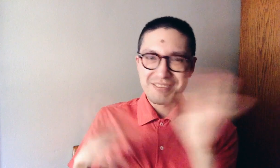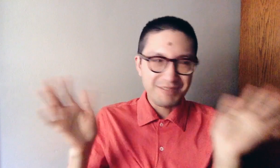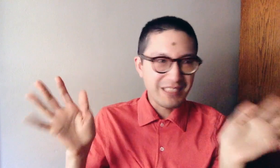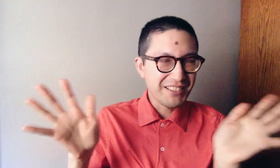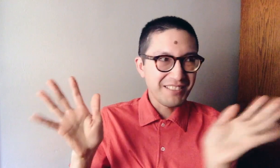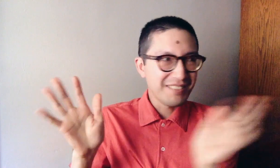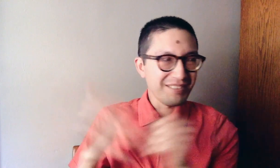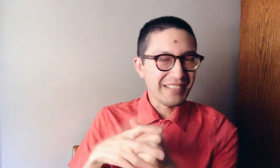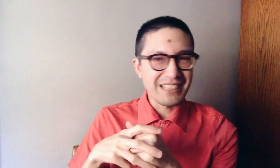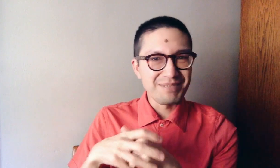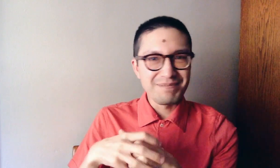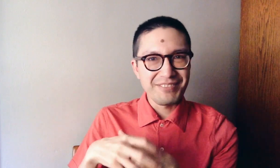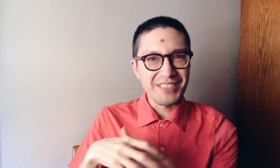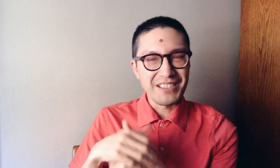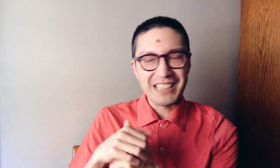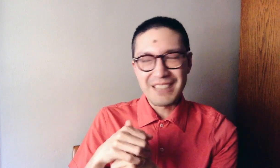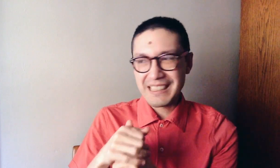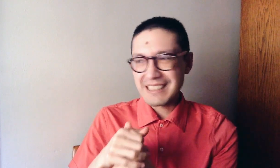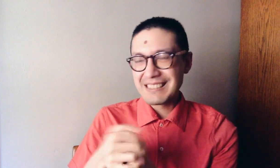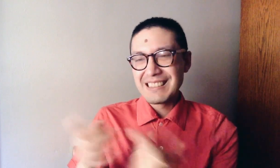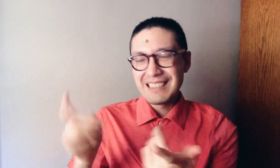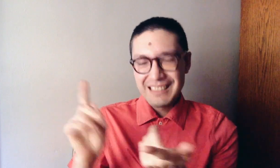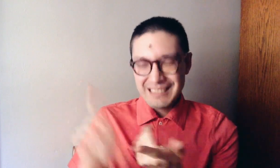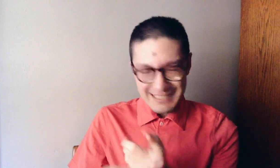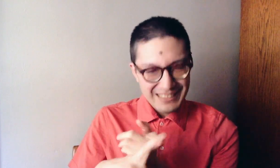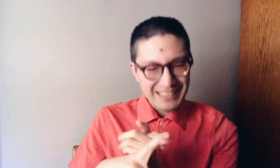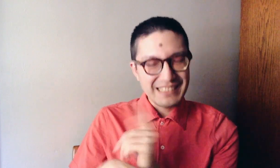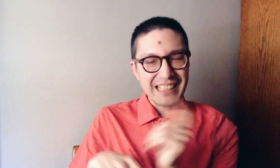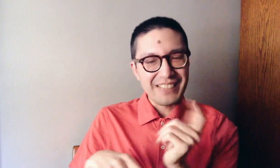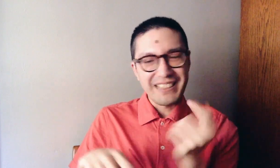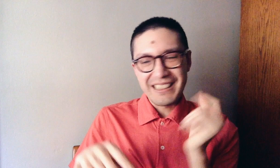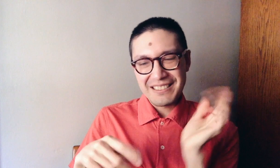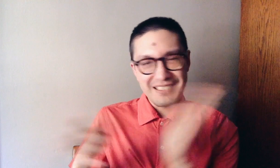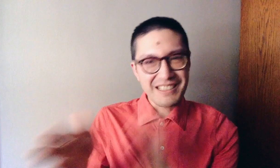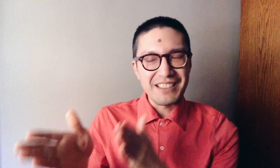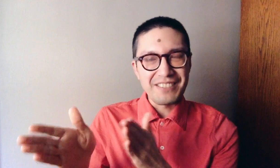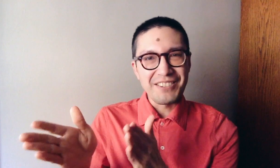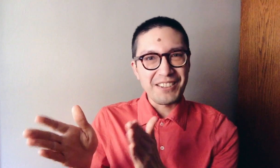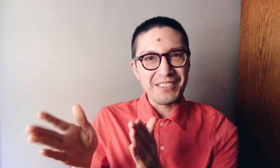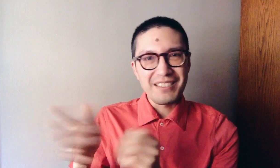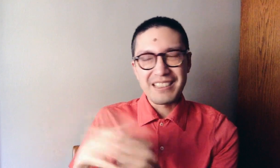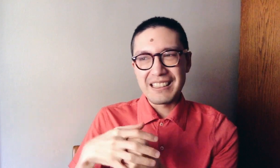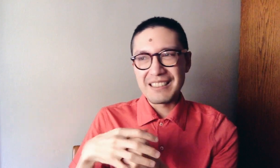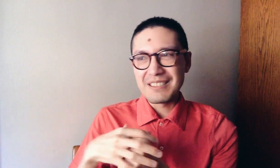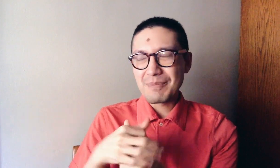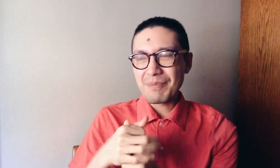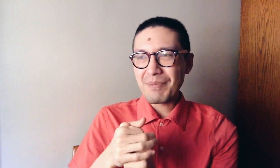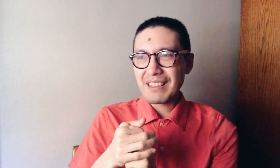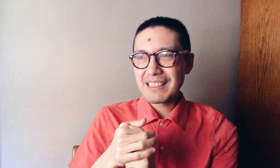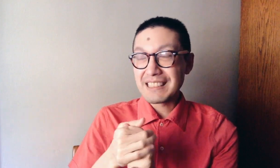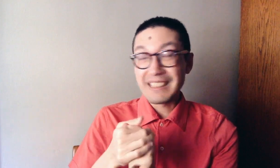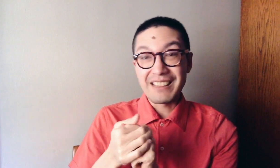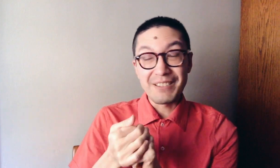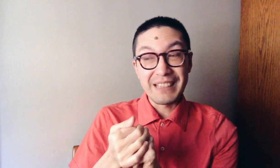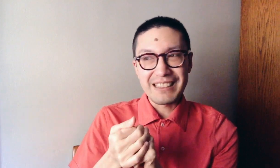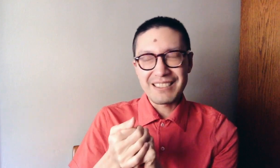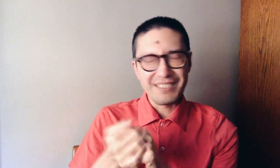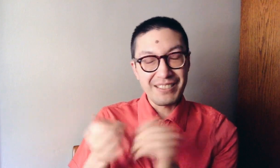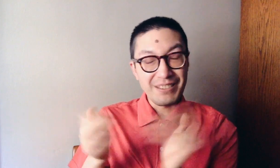whatever random photo topic. Uh, second video on the fourth, uh, Sunday of the week, of the